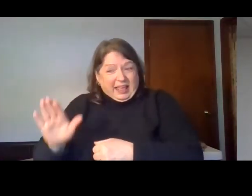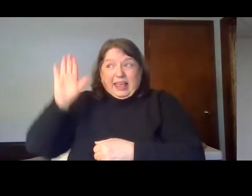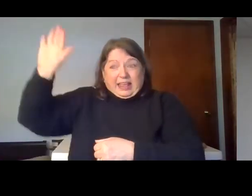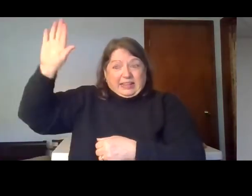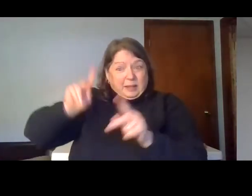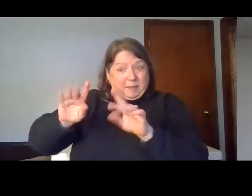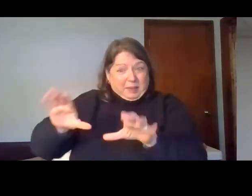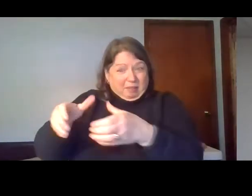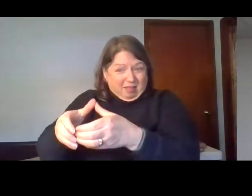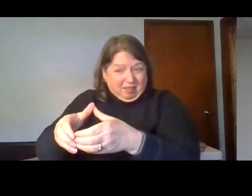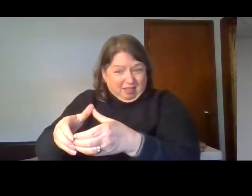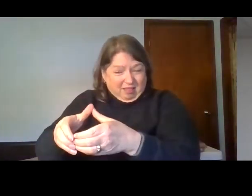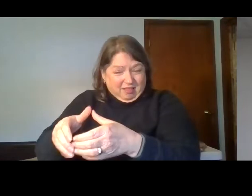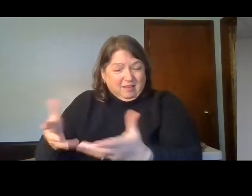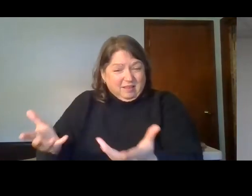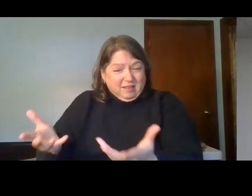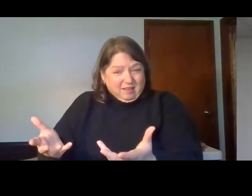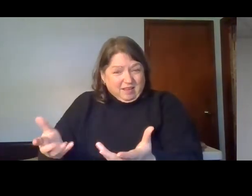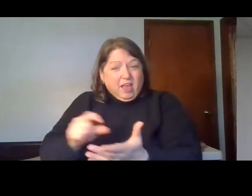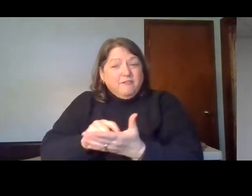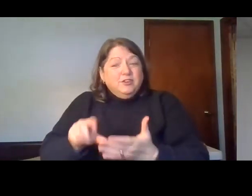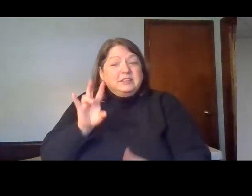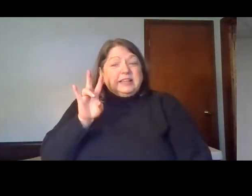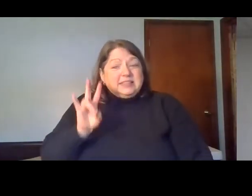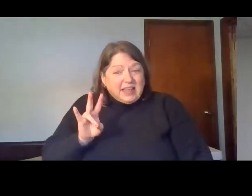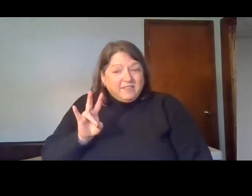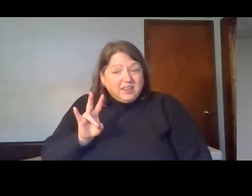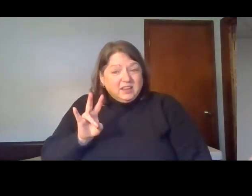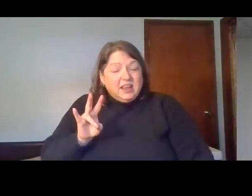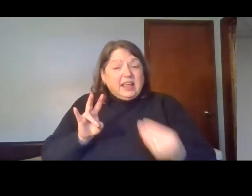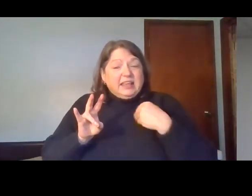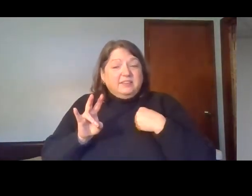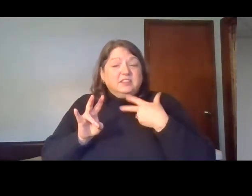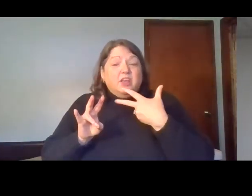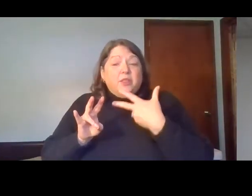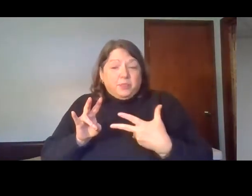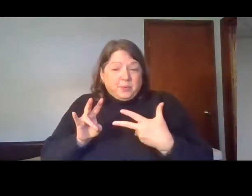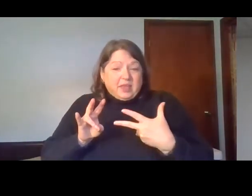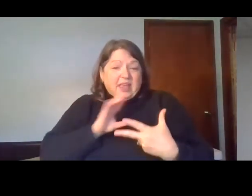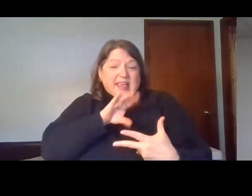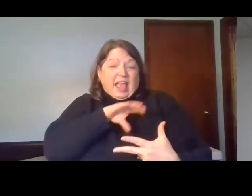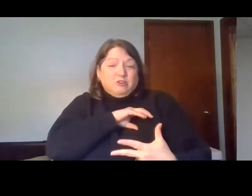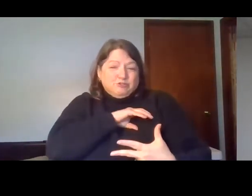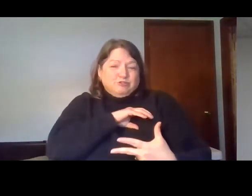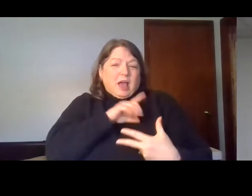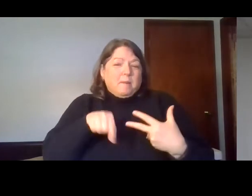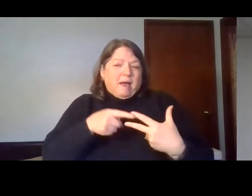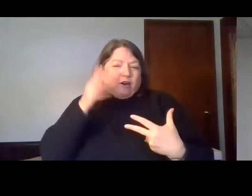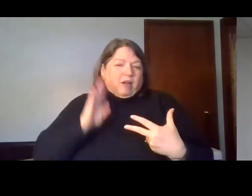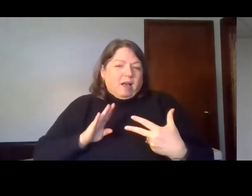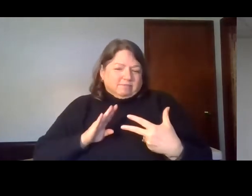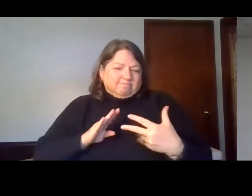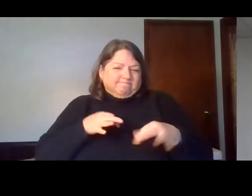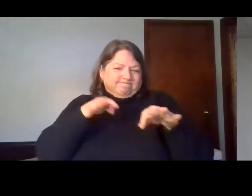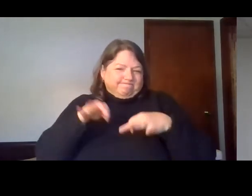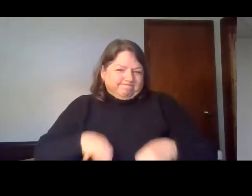And that's what I want to talk to you about. Verse 7 gives us three qualities about God, three qualities about him that we